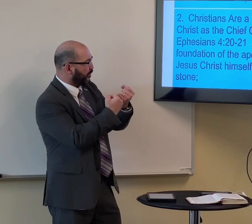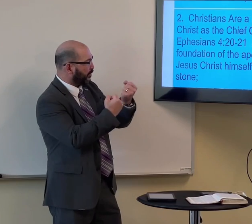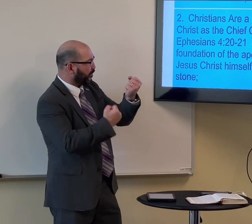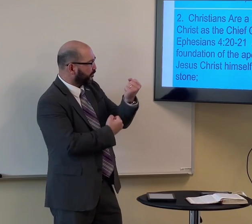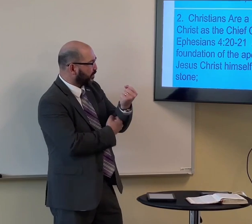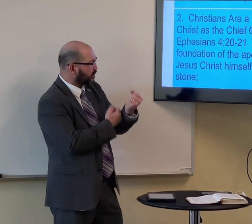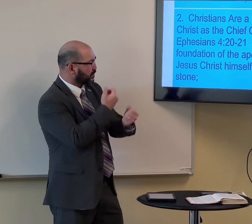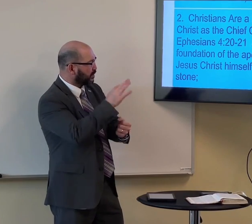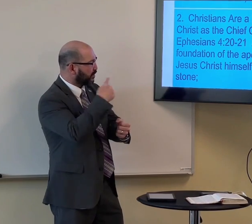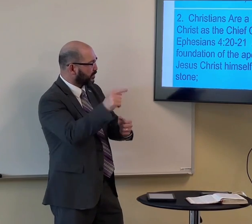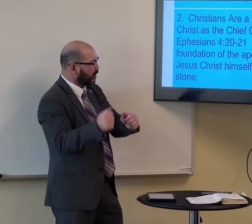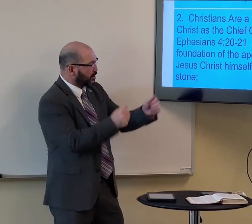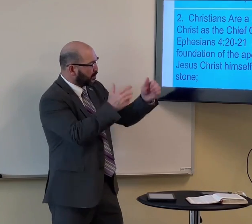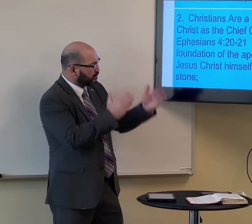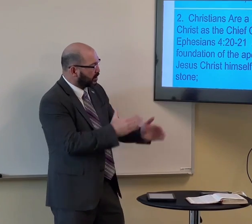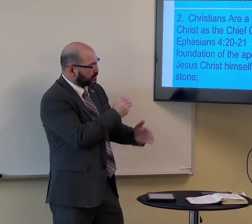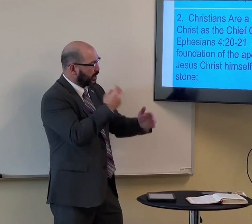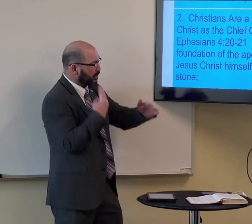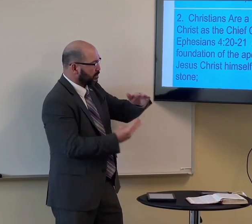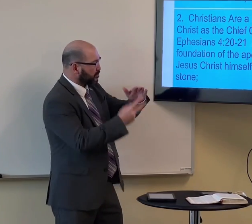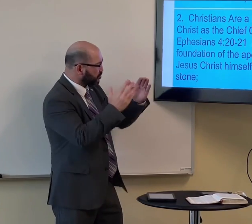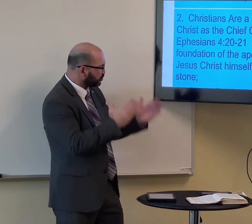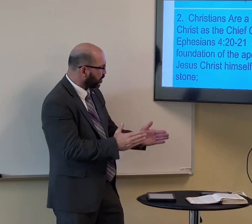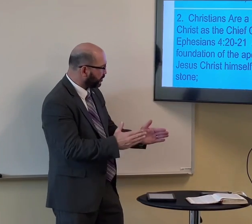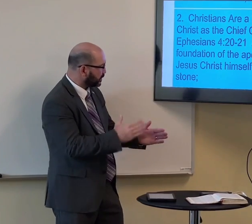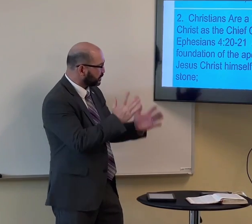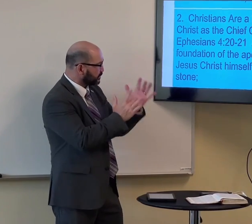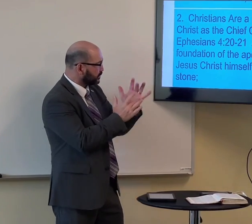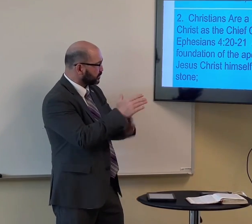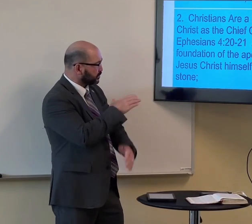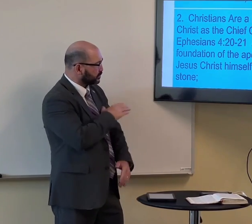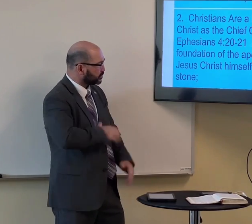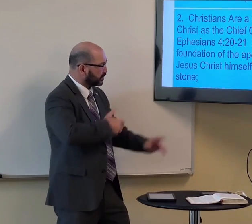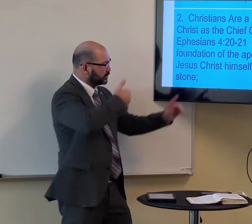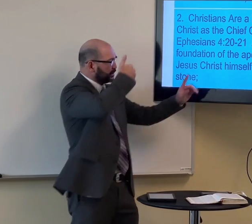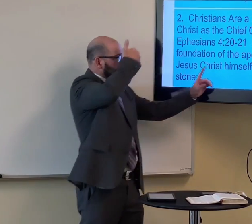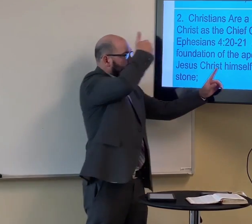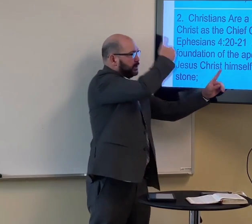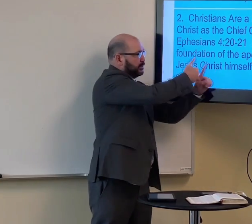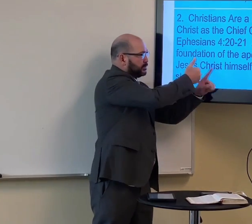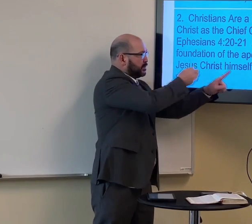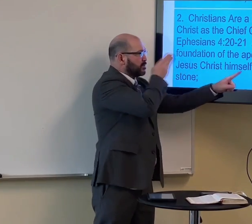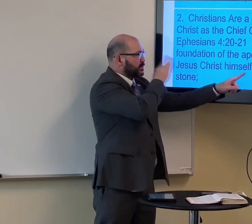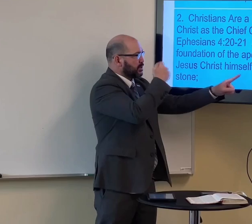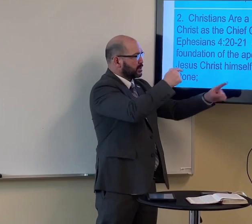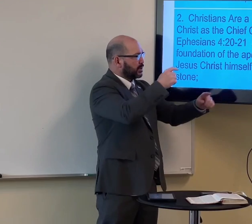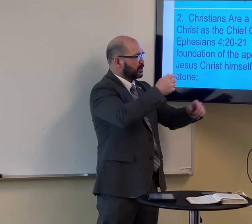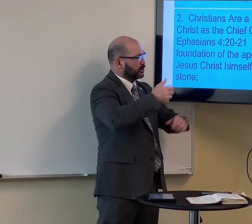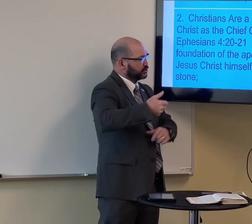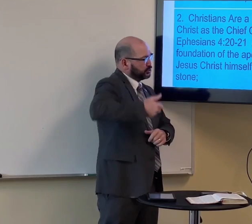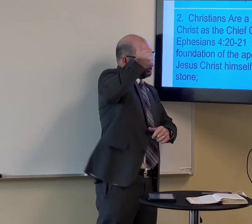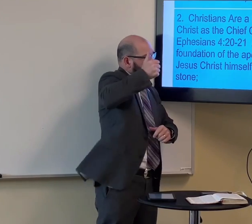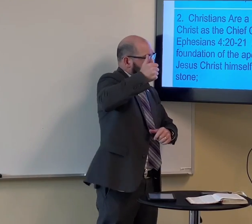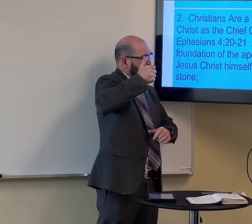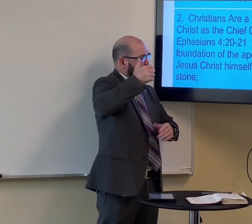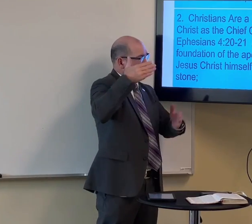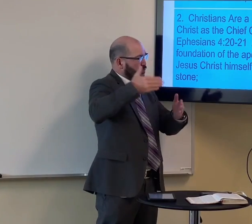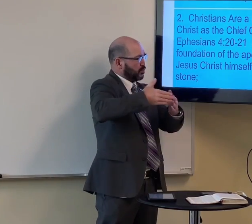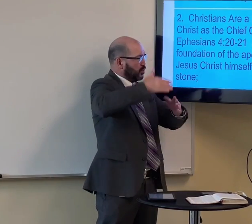21 and are built upon the foundation of the apostles and prophets Jesus Christ himself being the